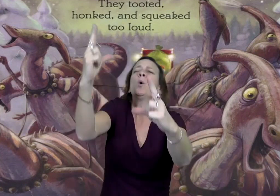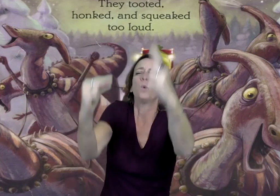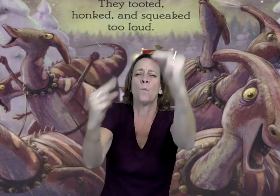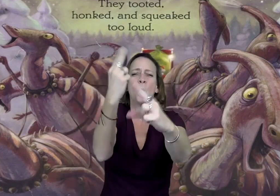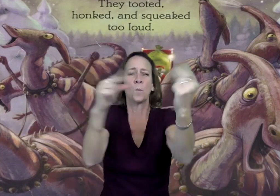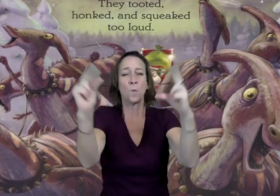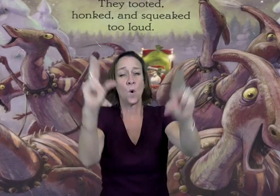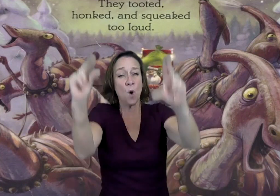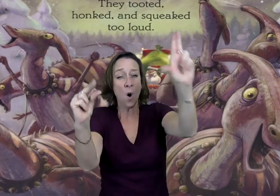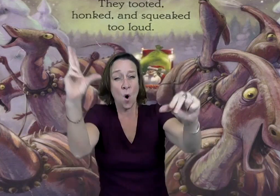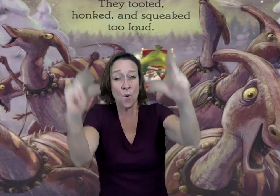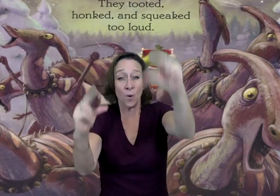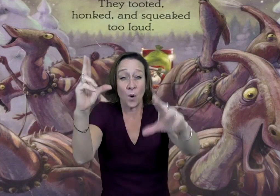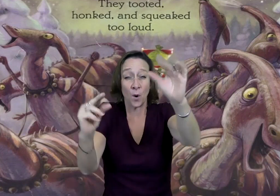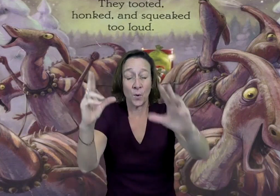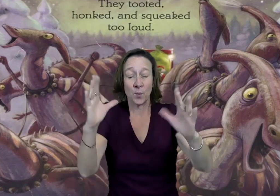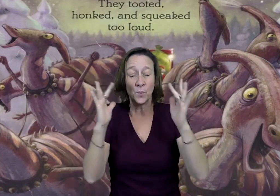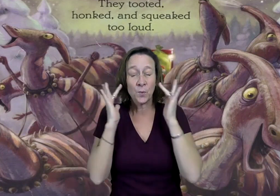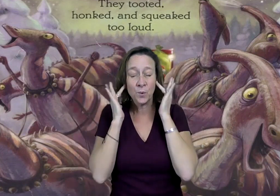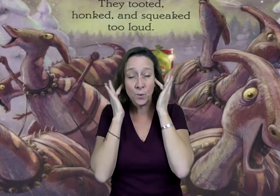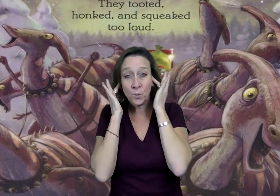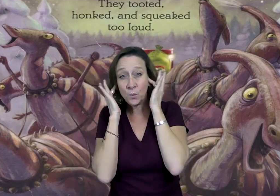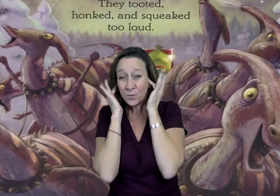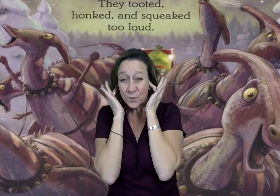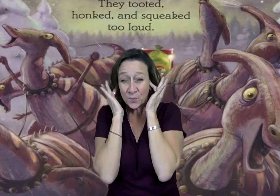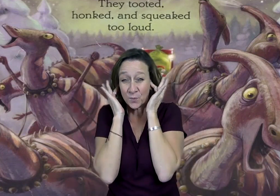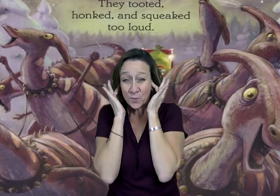tooted, honked, and squeaked too loud.